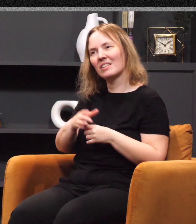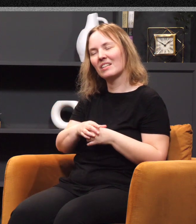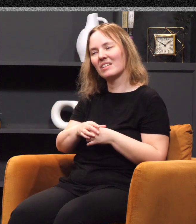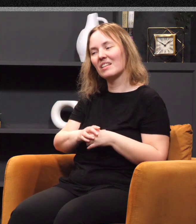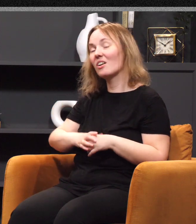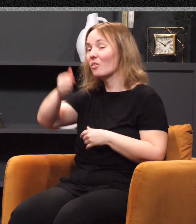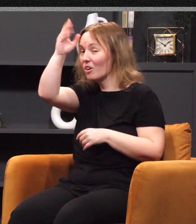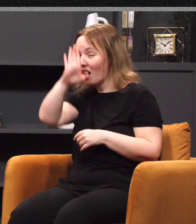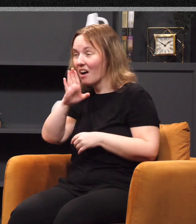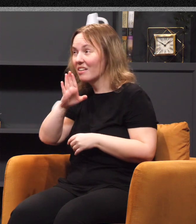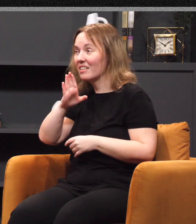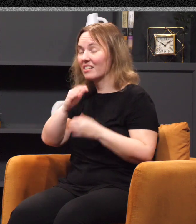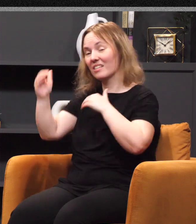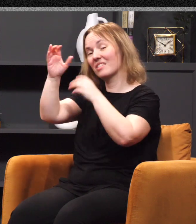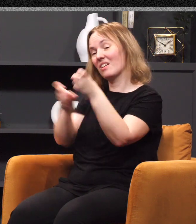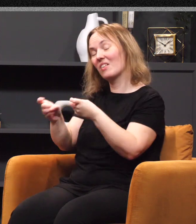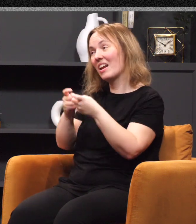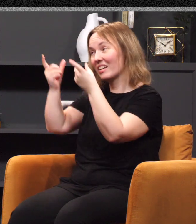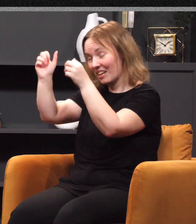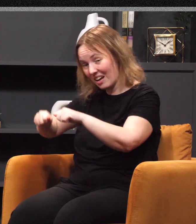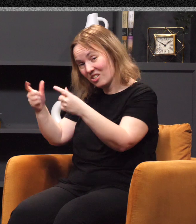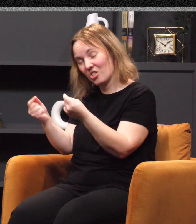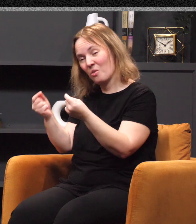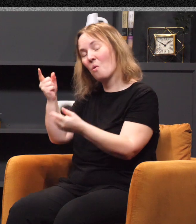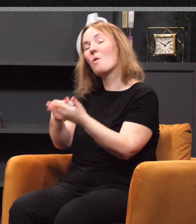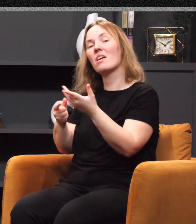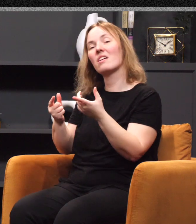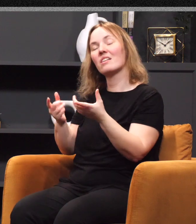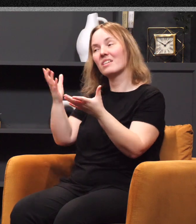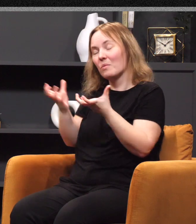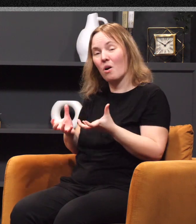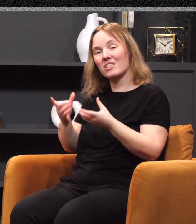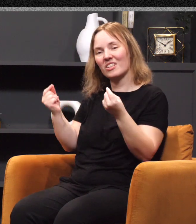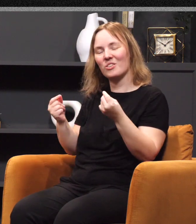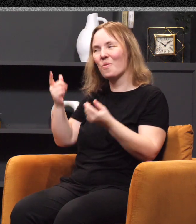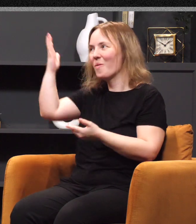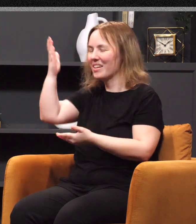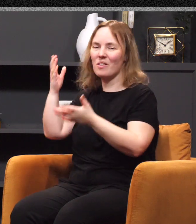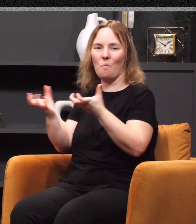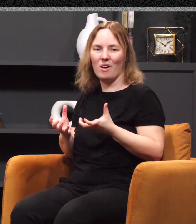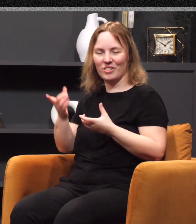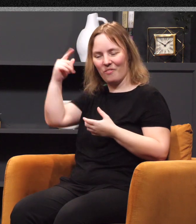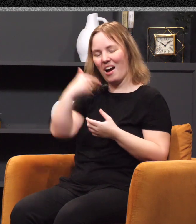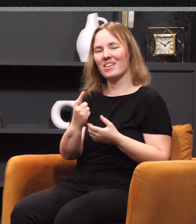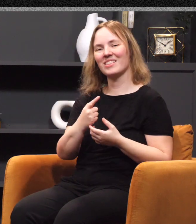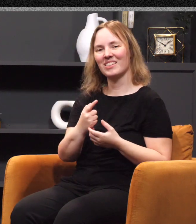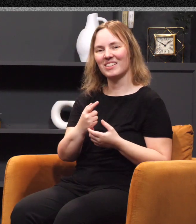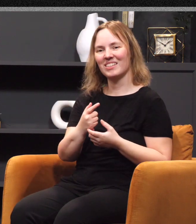God is sovereign, that he can do what he wants to do, what he wants for us is to go after everything he's provided